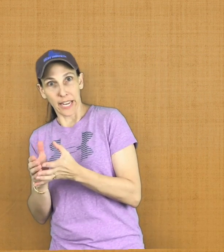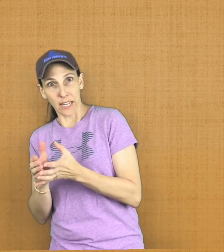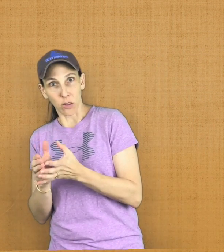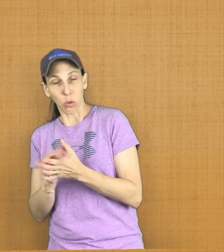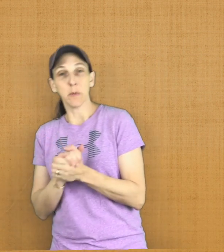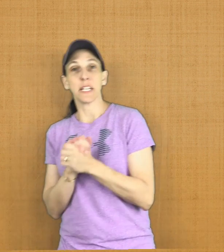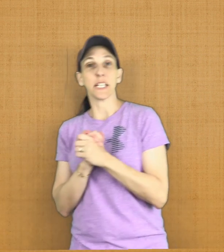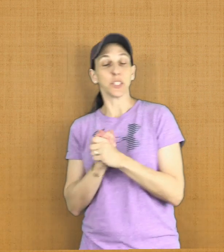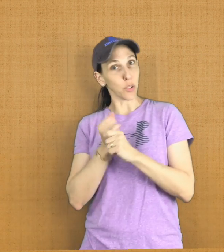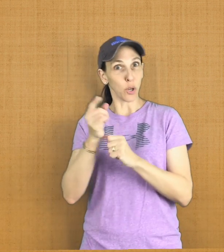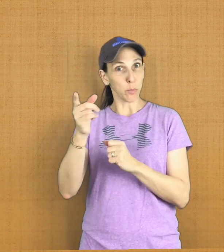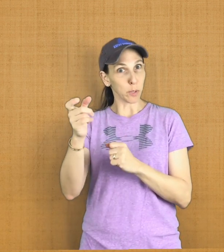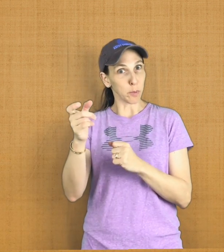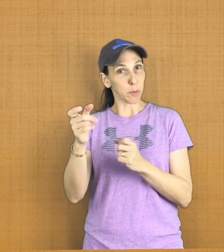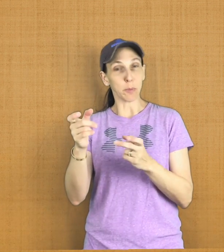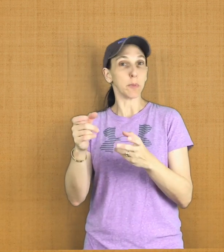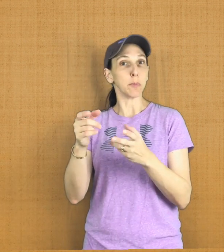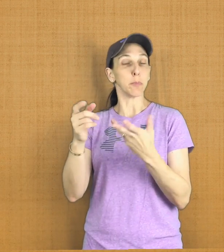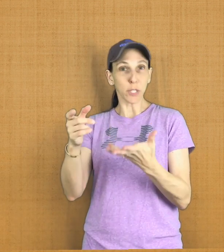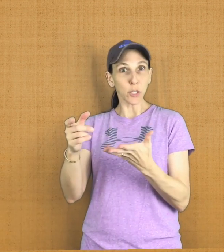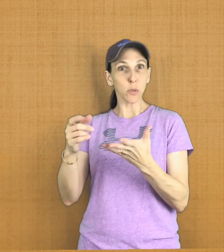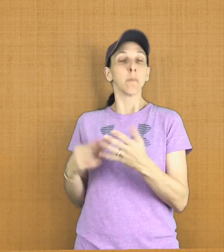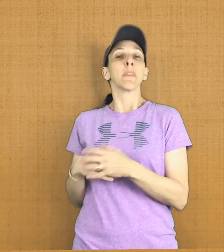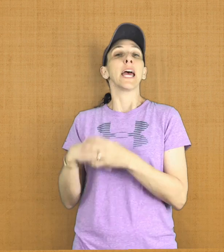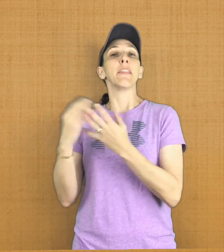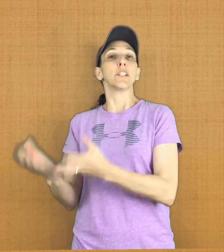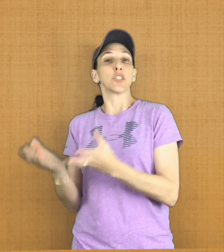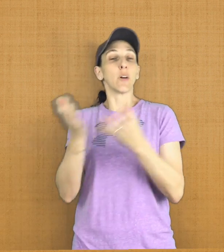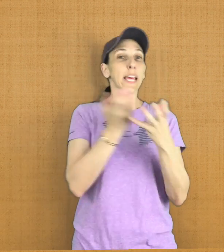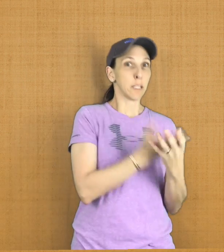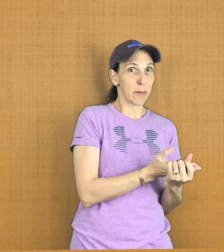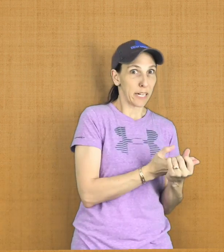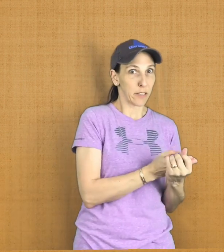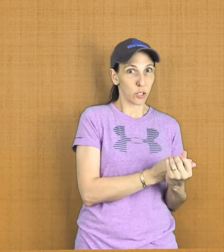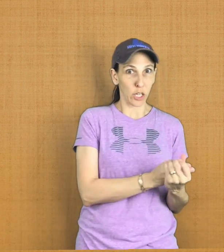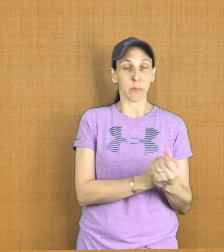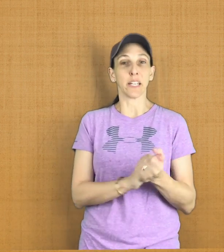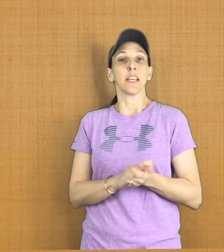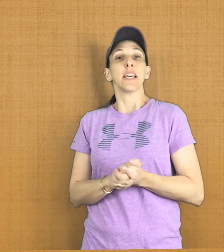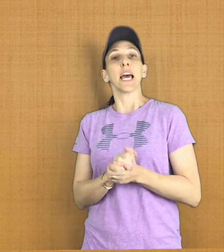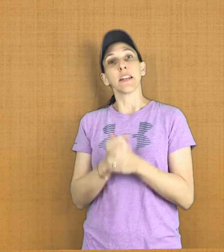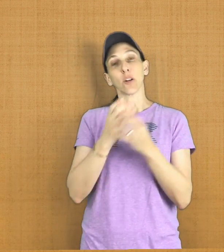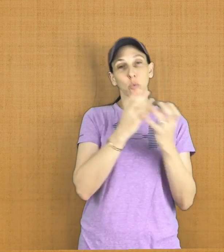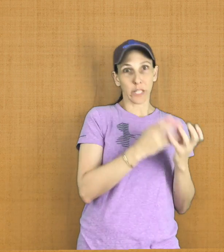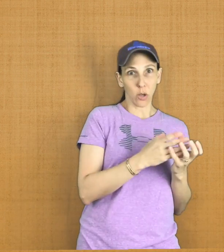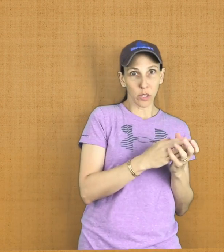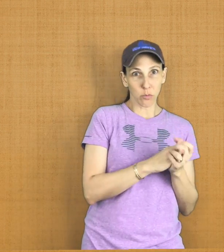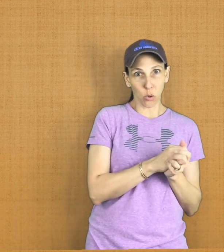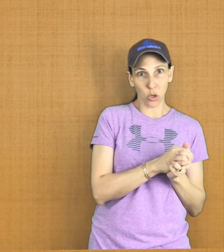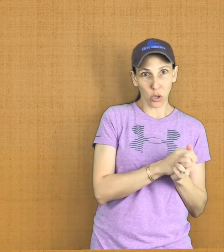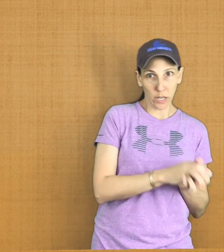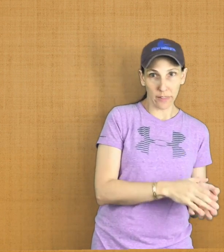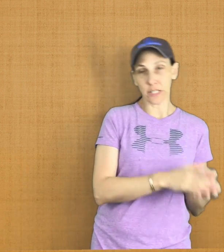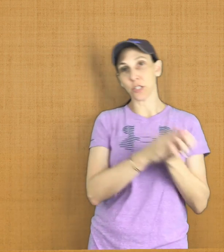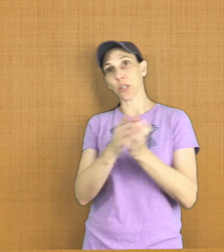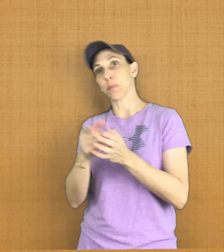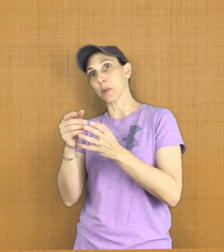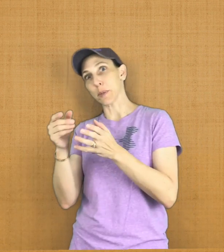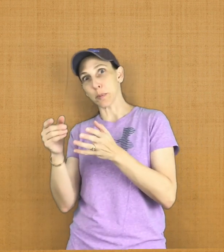the hand of the woman and she'll go pew pew pew pew pew pew and then she'll hand it back to the gentleman and he'll reload it for her and then she'll pew pew